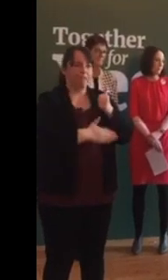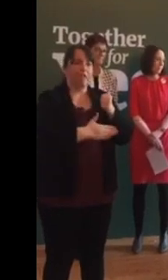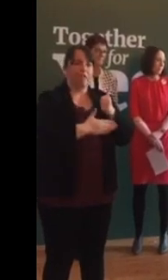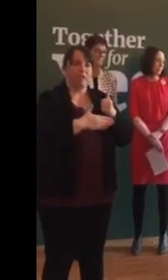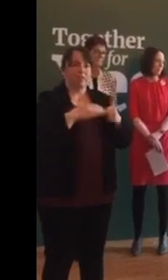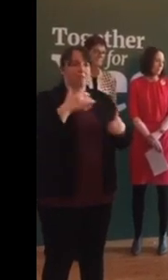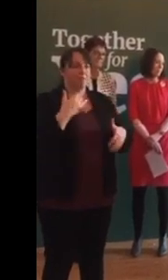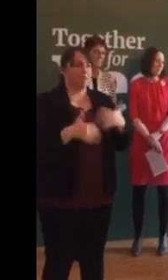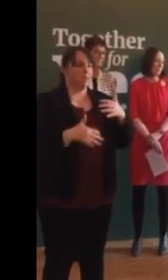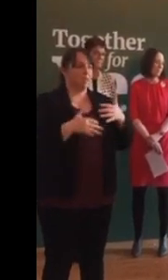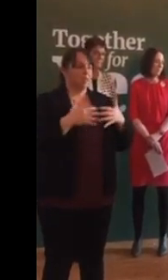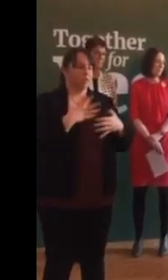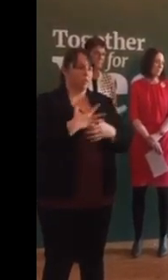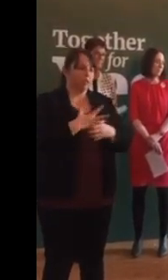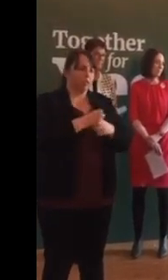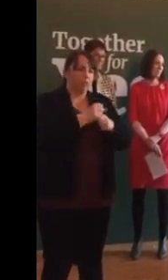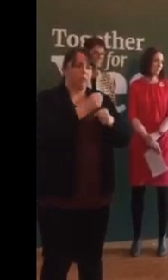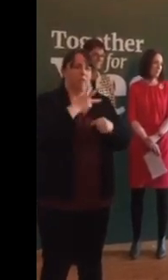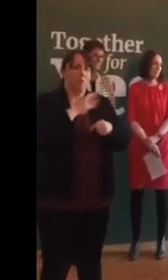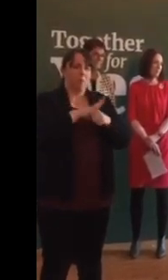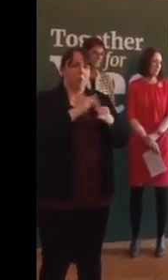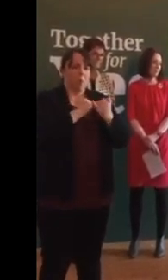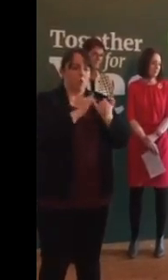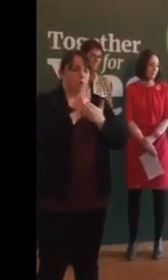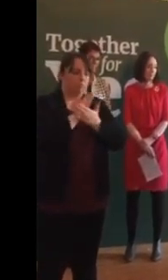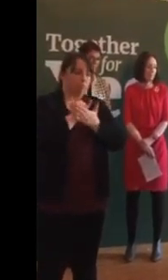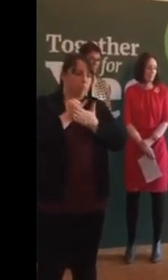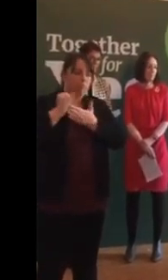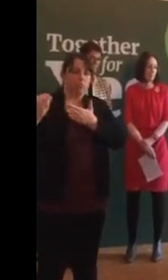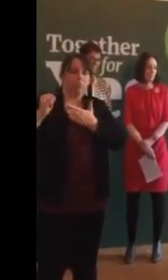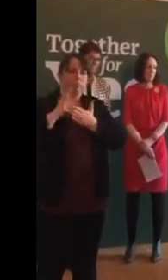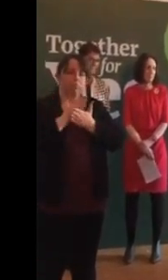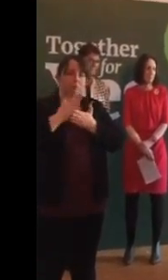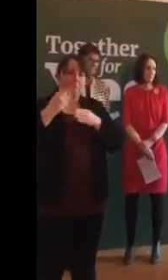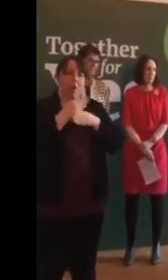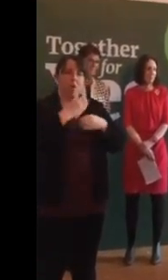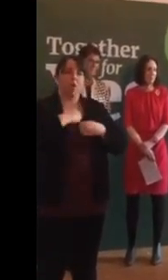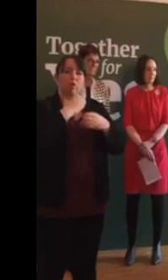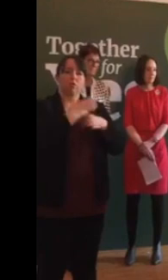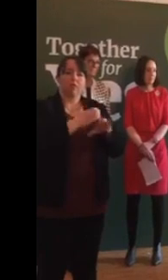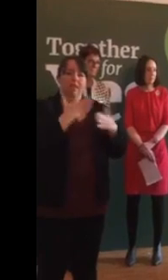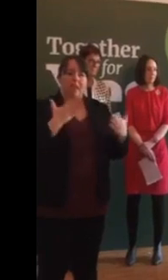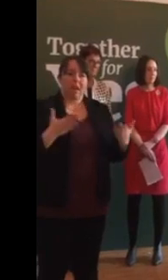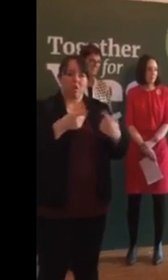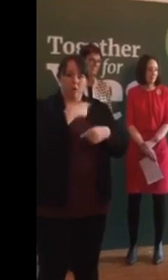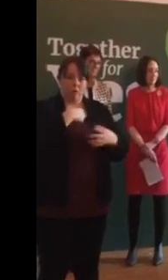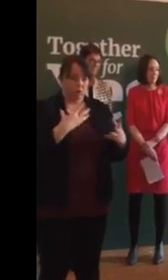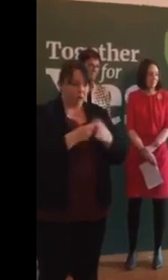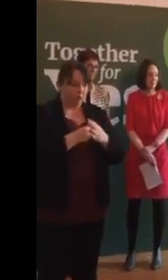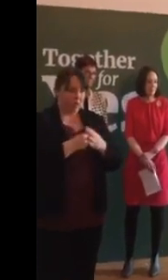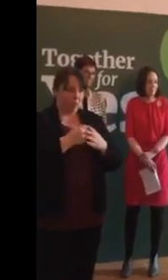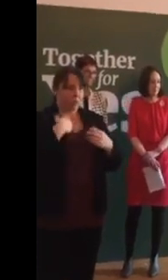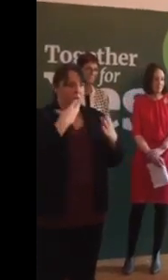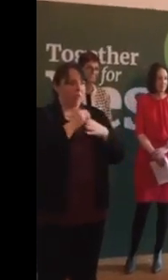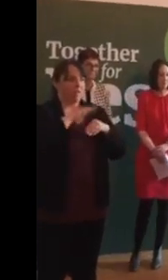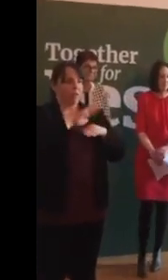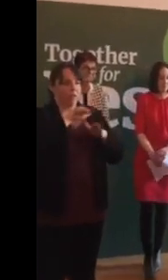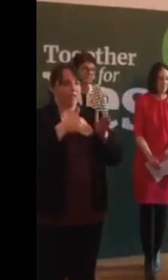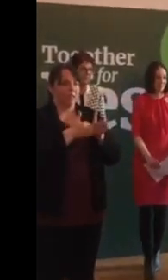distress of women shut out by their own country. We are now together. We are Together for Yes.